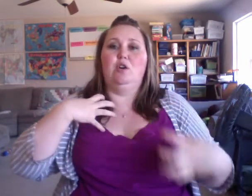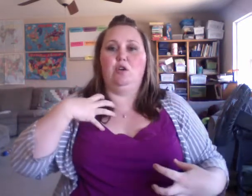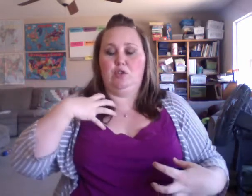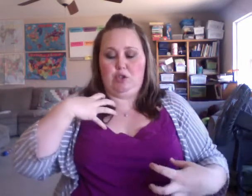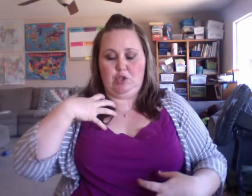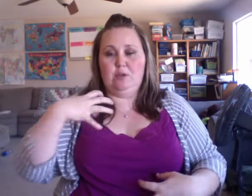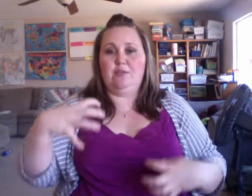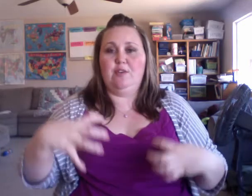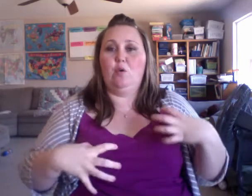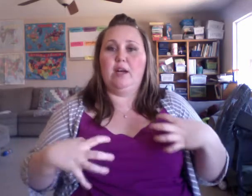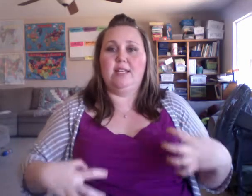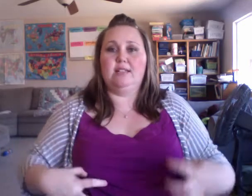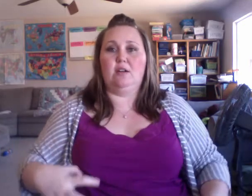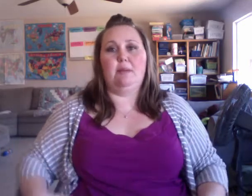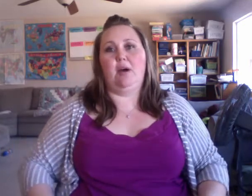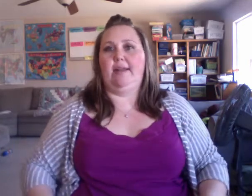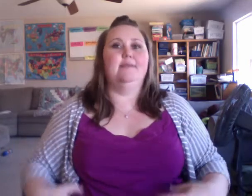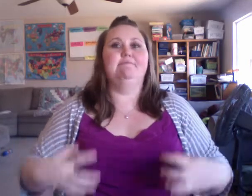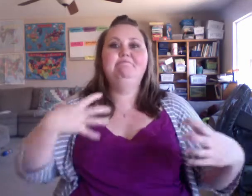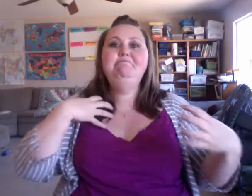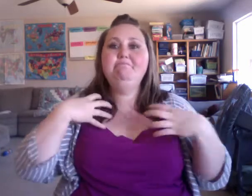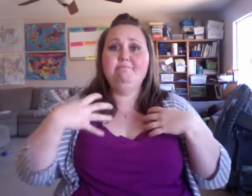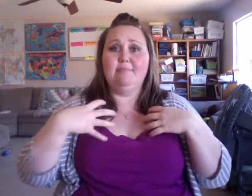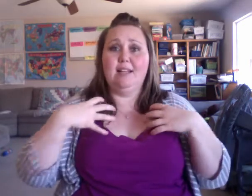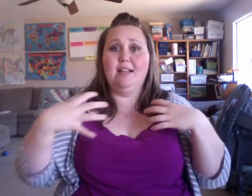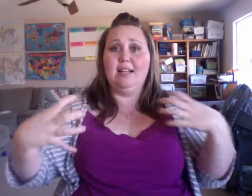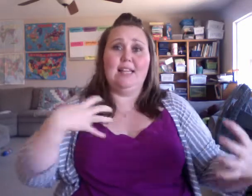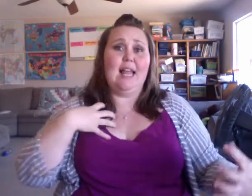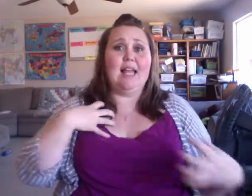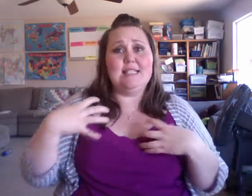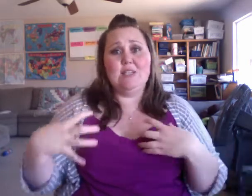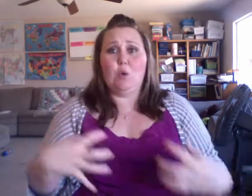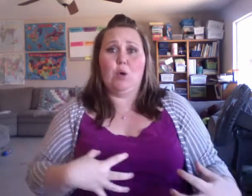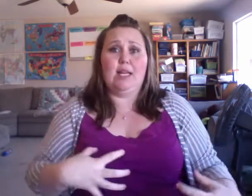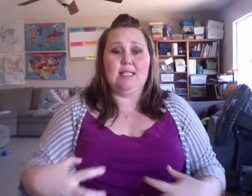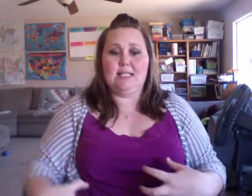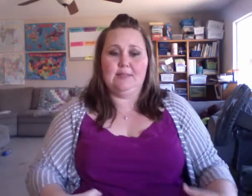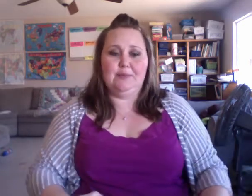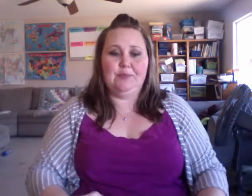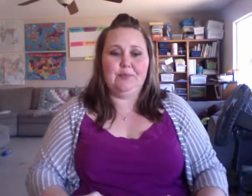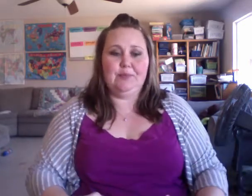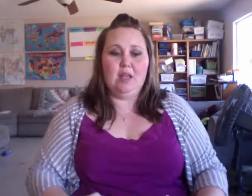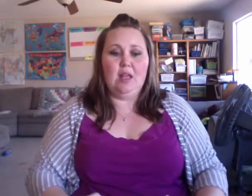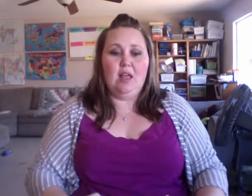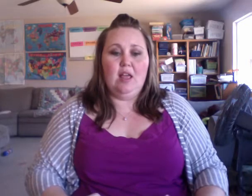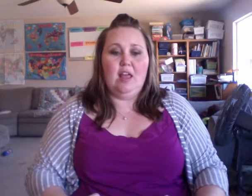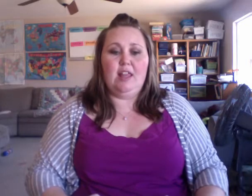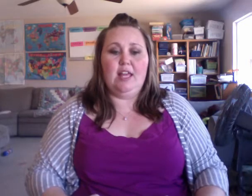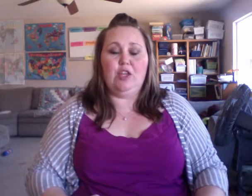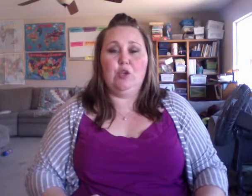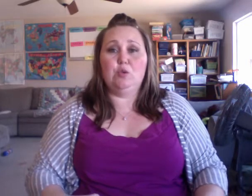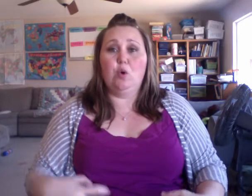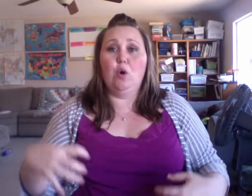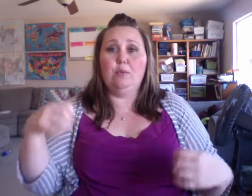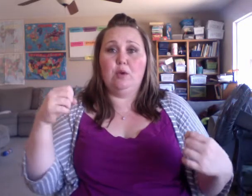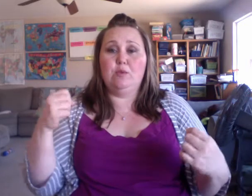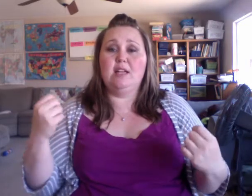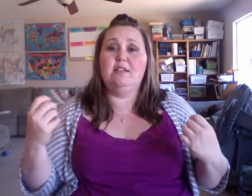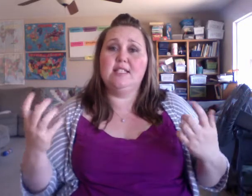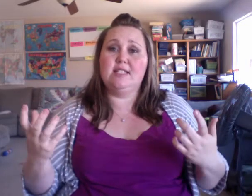show different organs on my body. Glands and organs that use hormones, and to